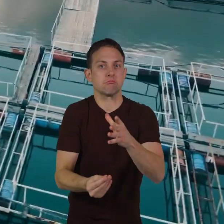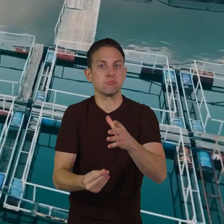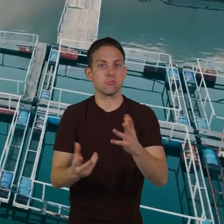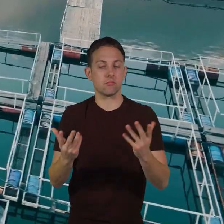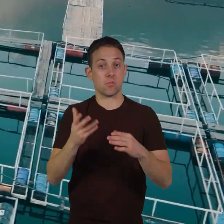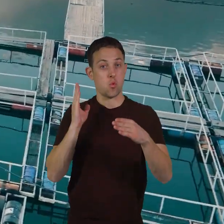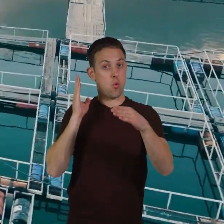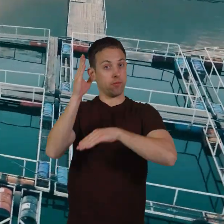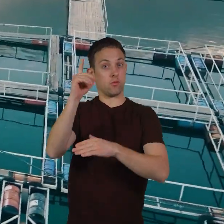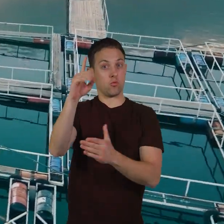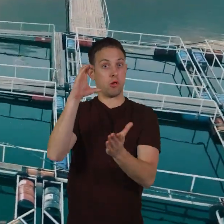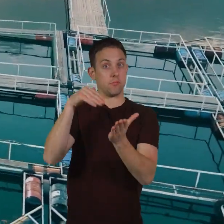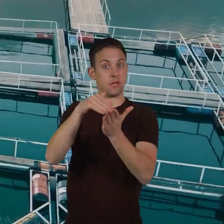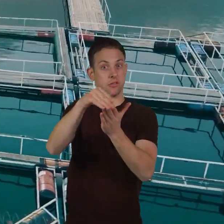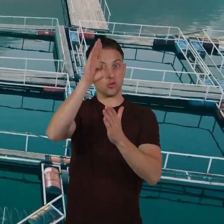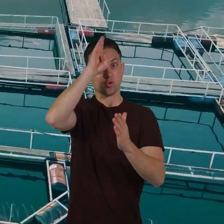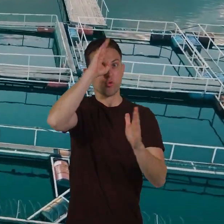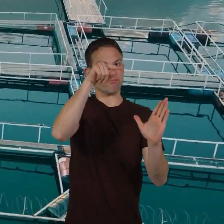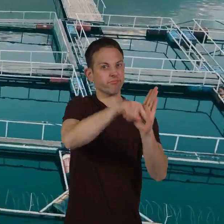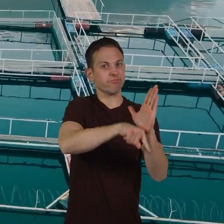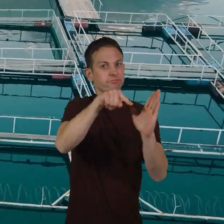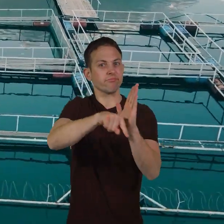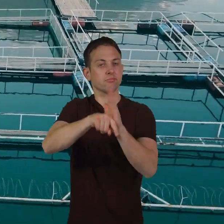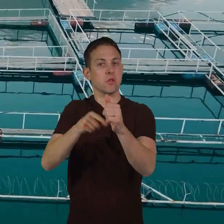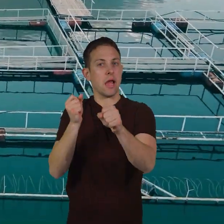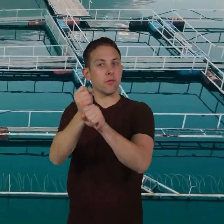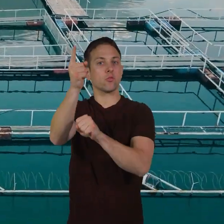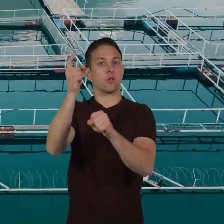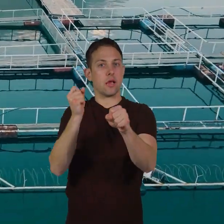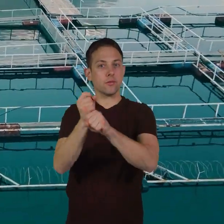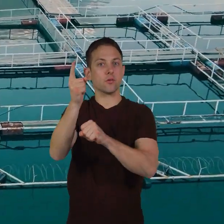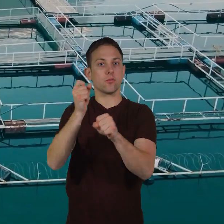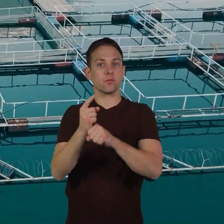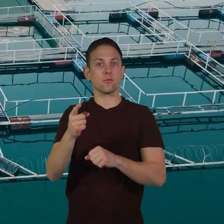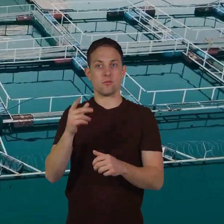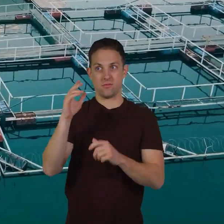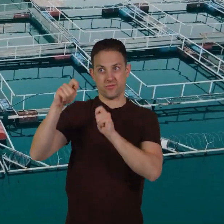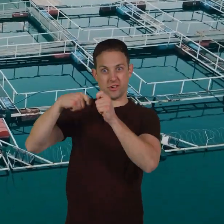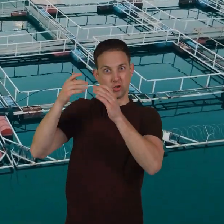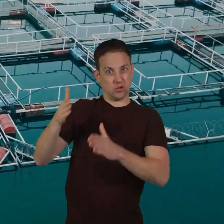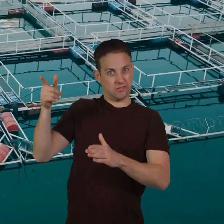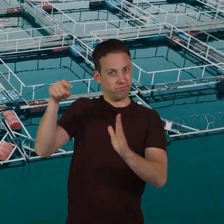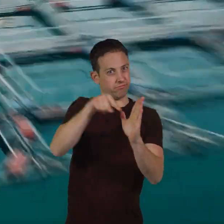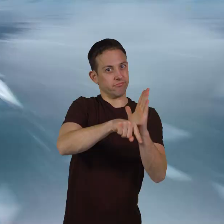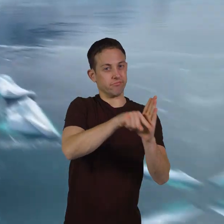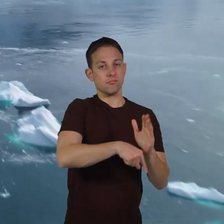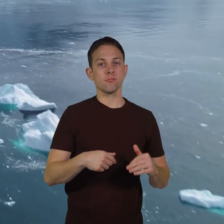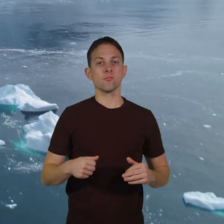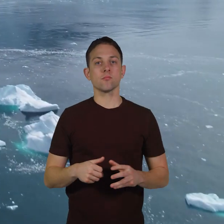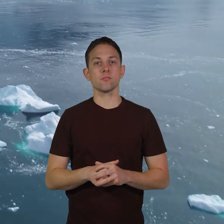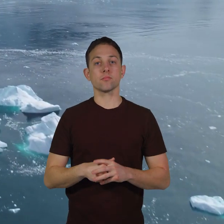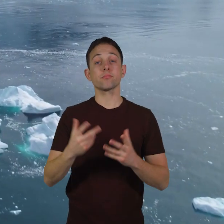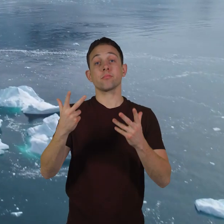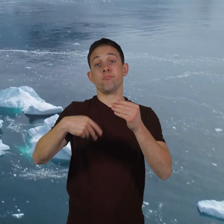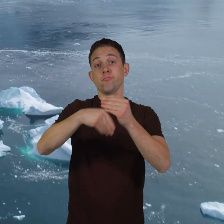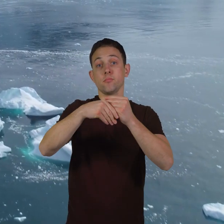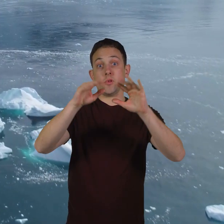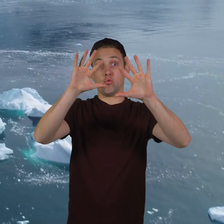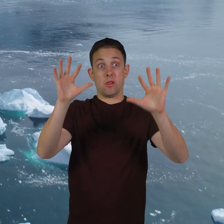over 100 million sharks are killed each year by fisheries alone. In addition, climate change